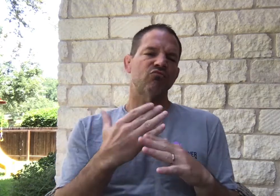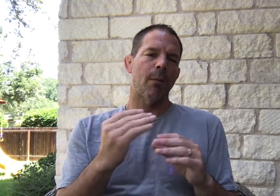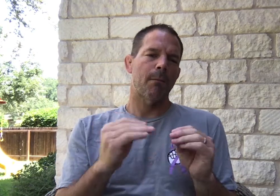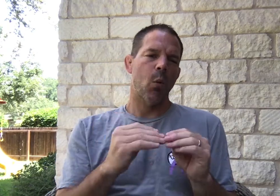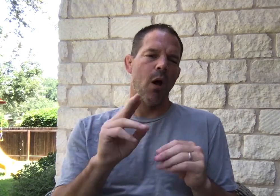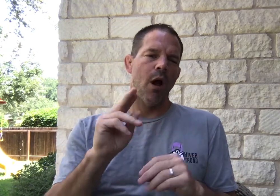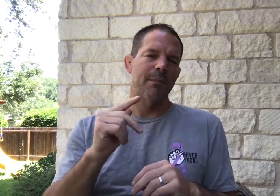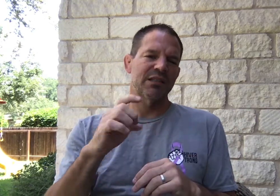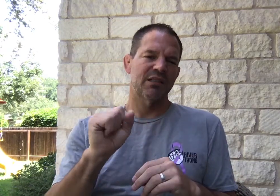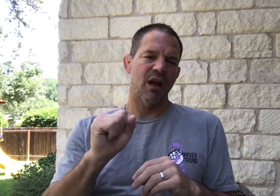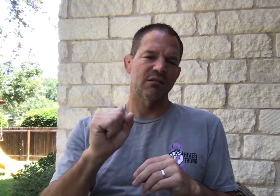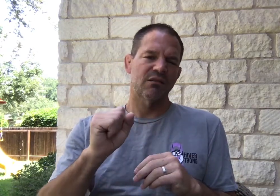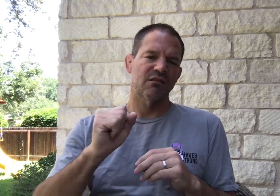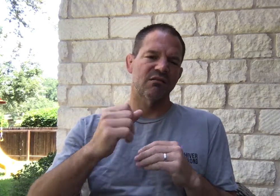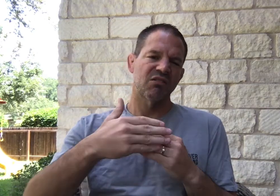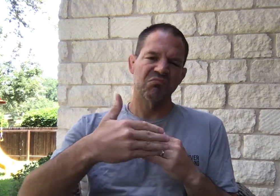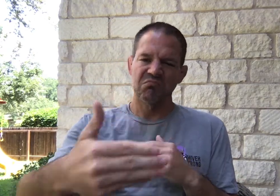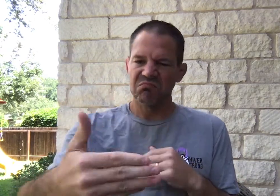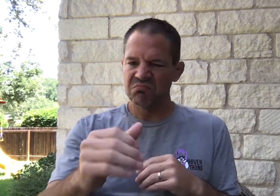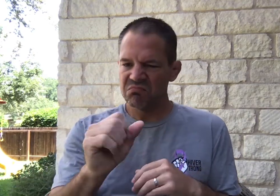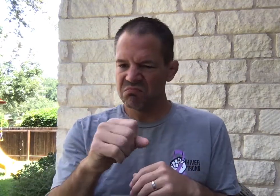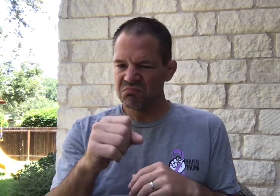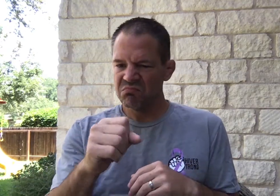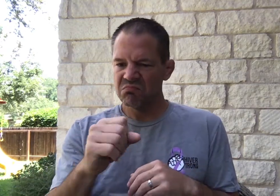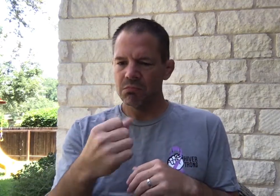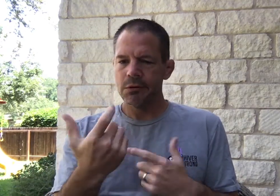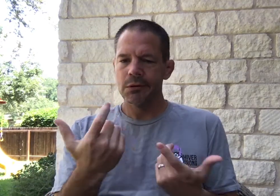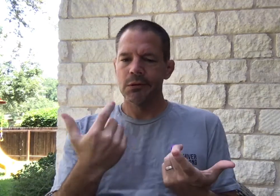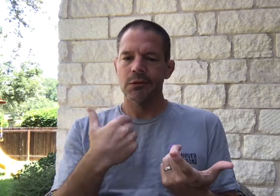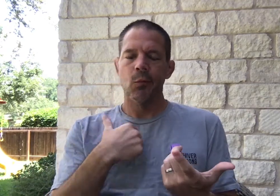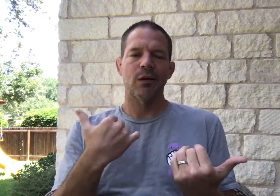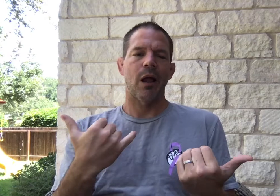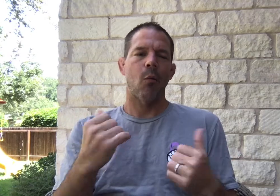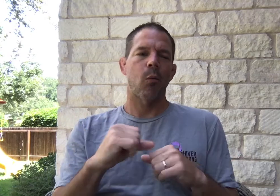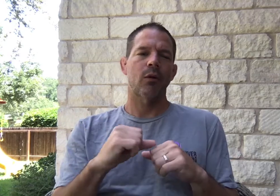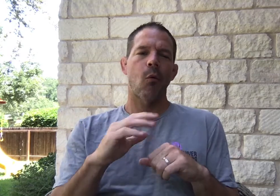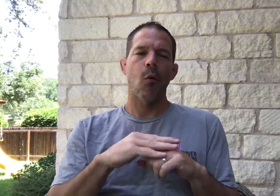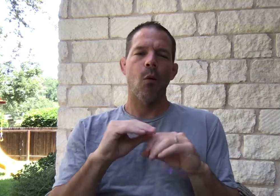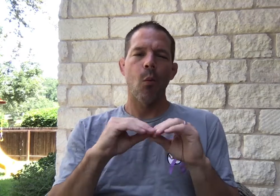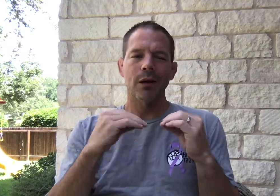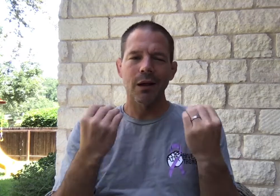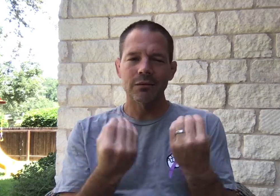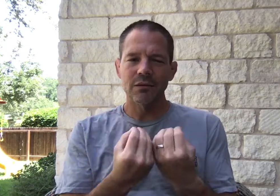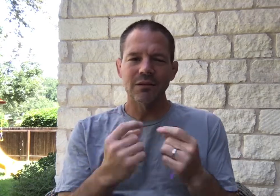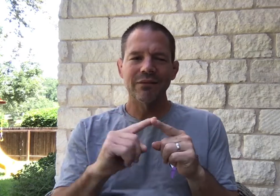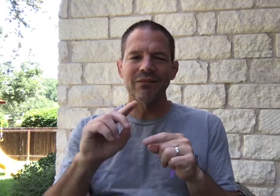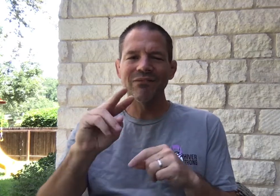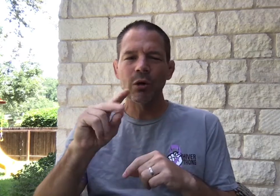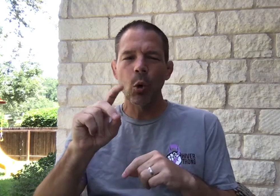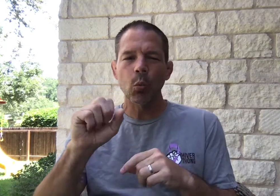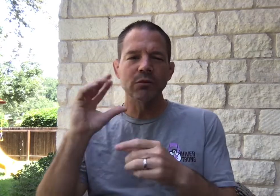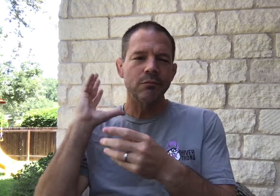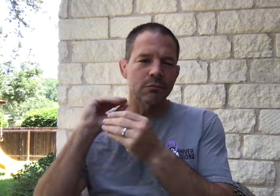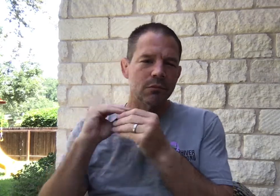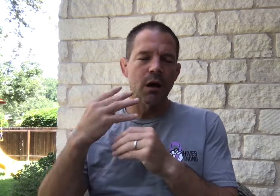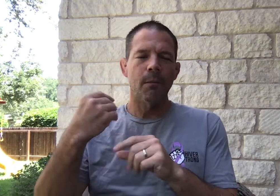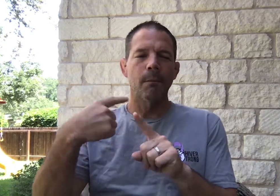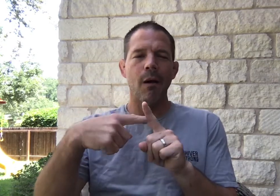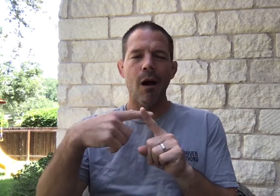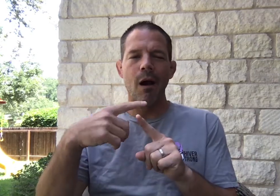Again, we'll share more additional updates as time goes on. Right now I'm working on organizing a variety of videos and